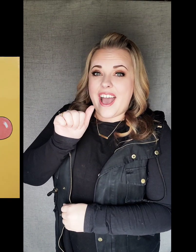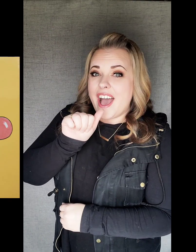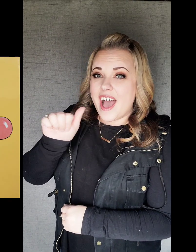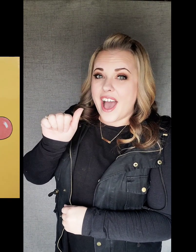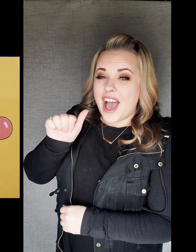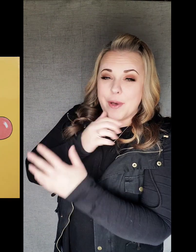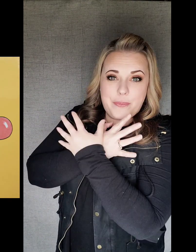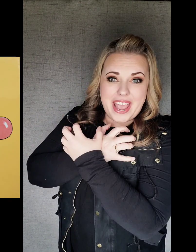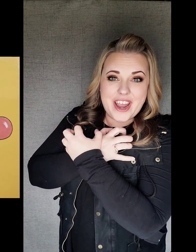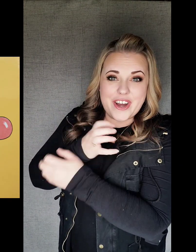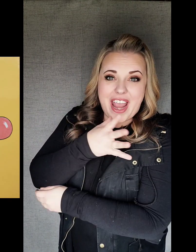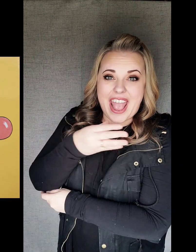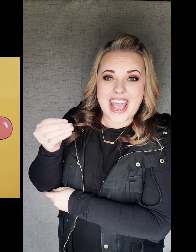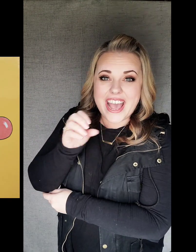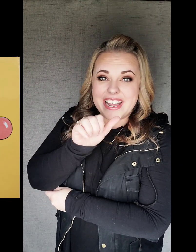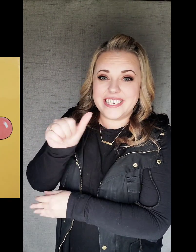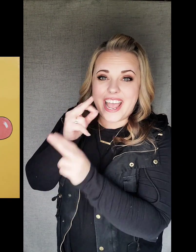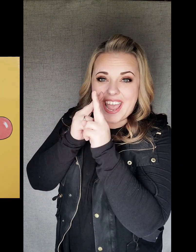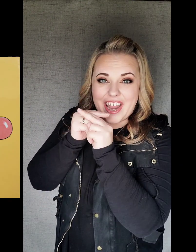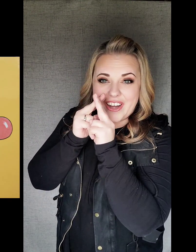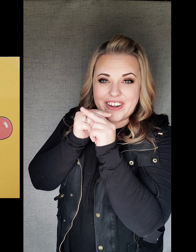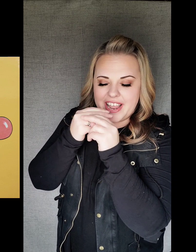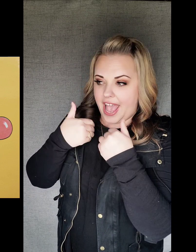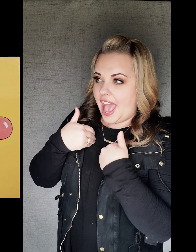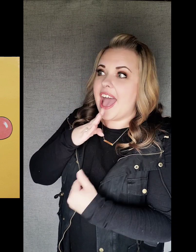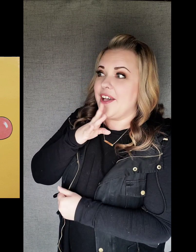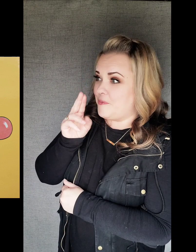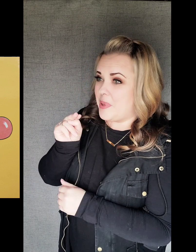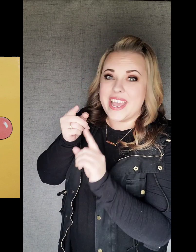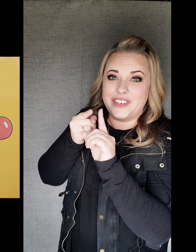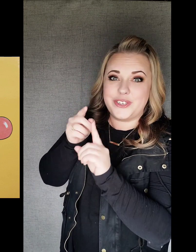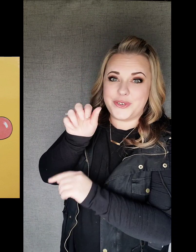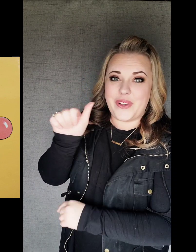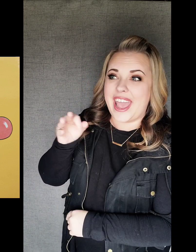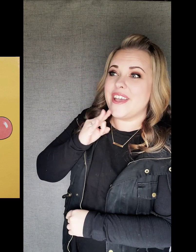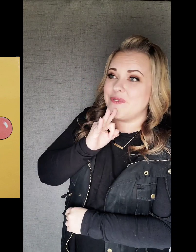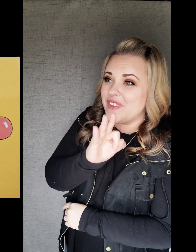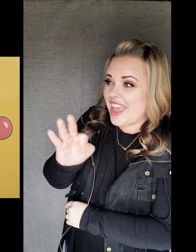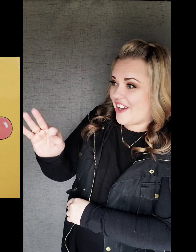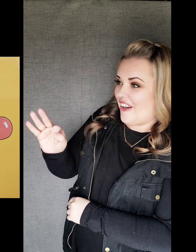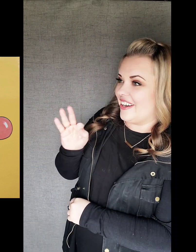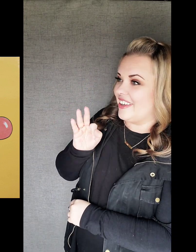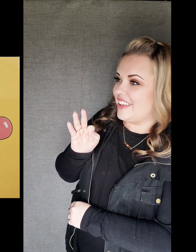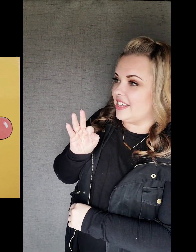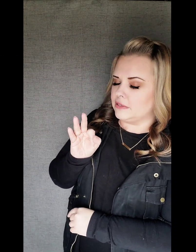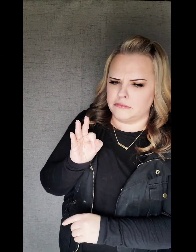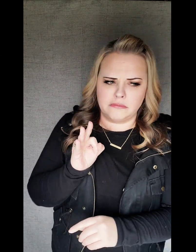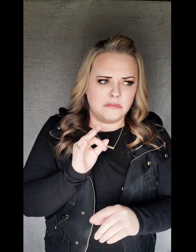A bear and a hare have been to a fair.